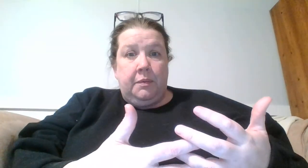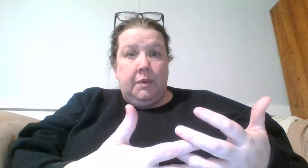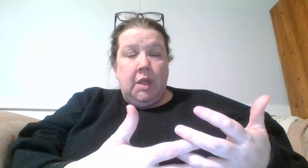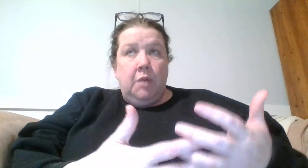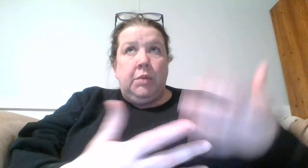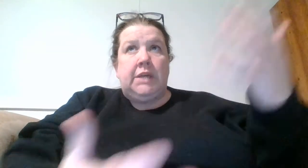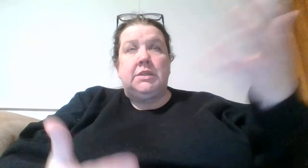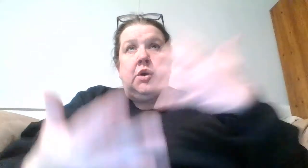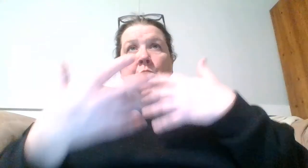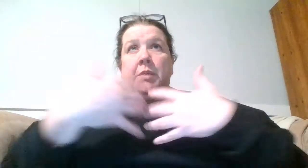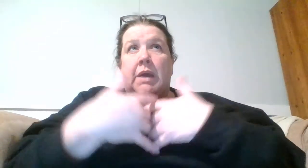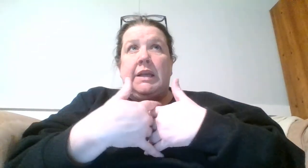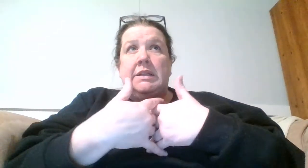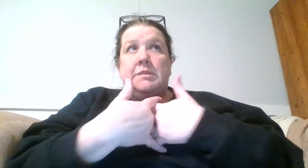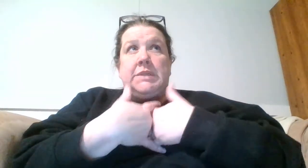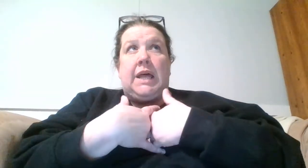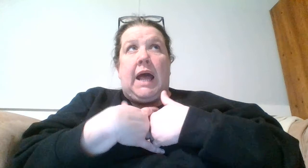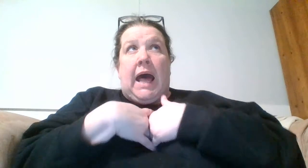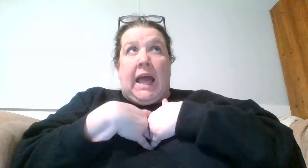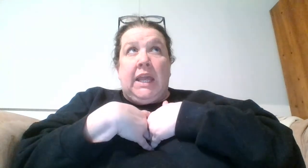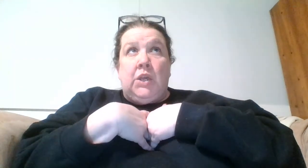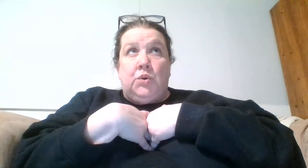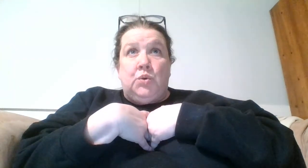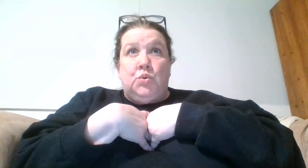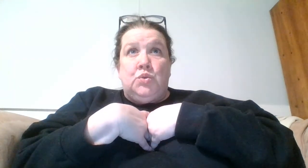because the coping mechanisms that I use